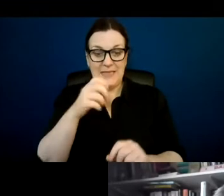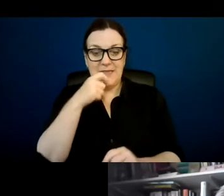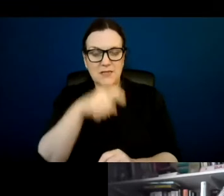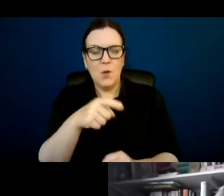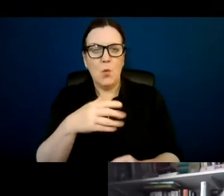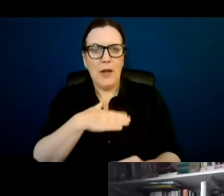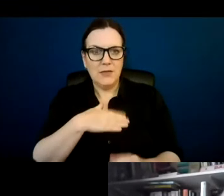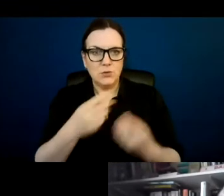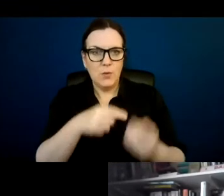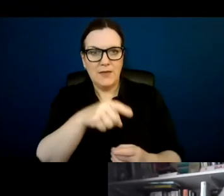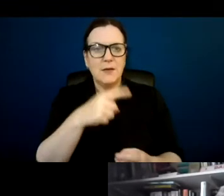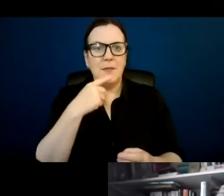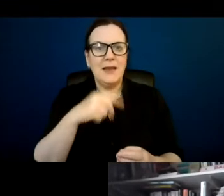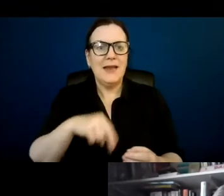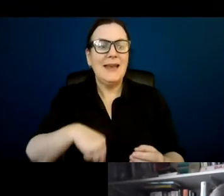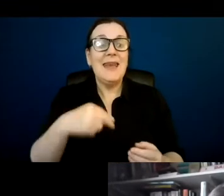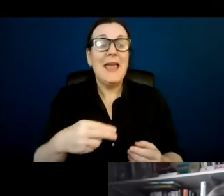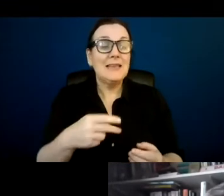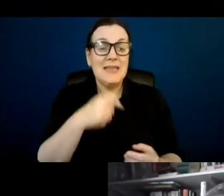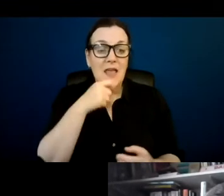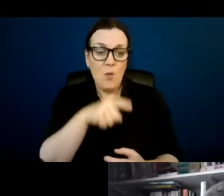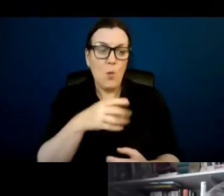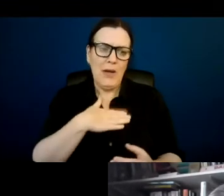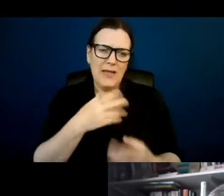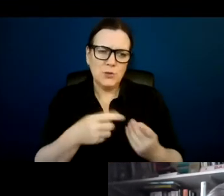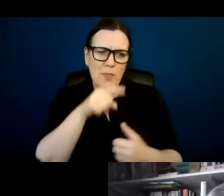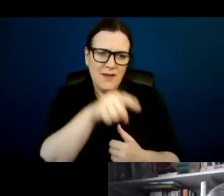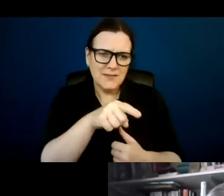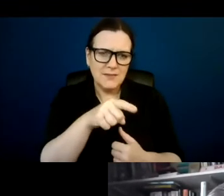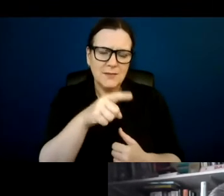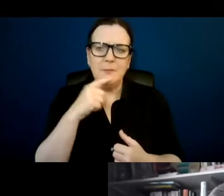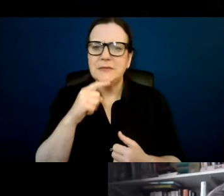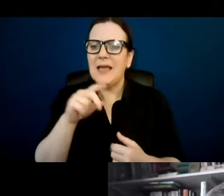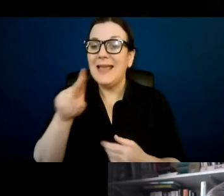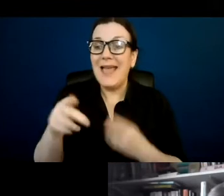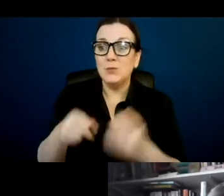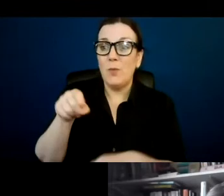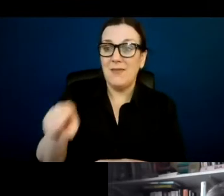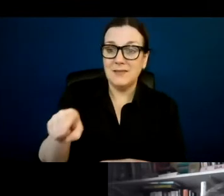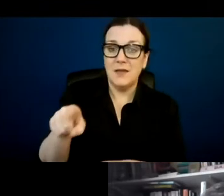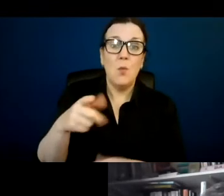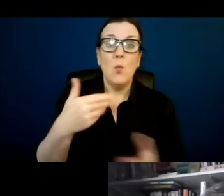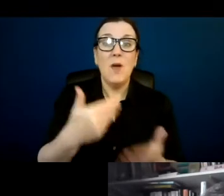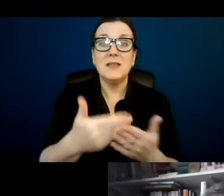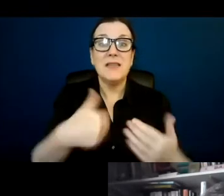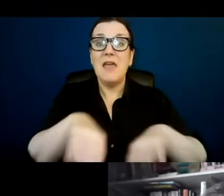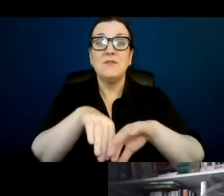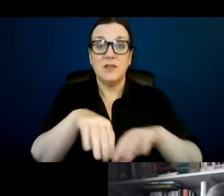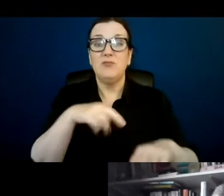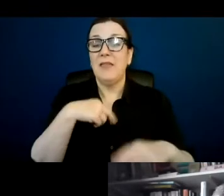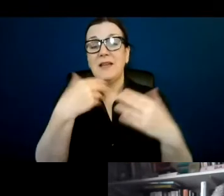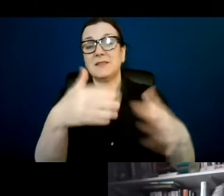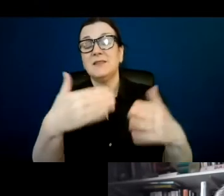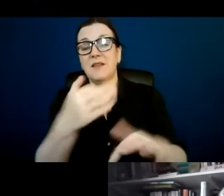do, says next thing is this is what we can do. And then whatever is left, it's basically, well, of course, that's really ultimately that's the family's responsibility,